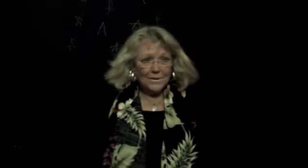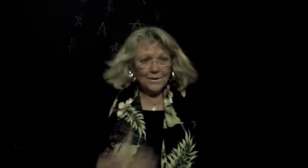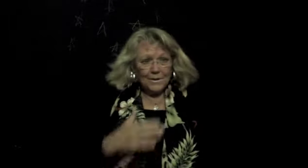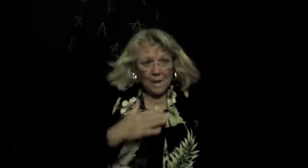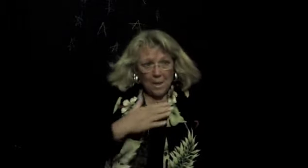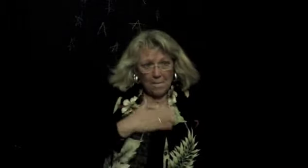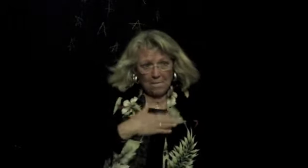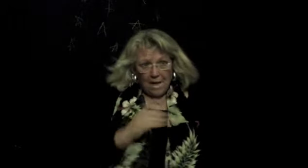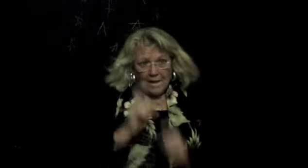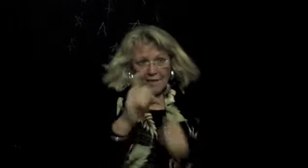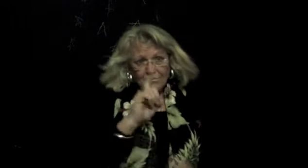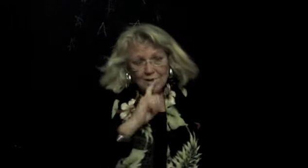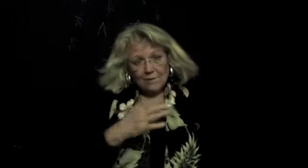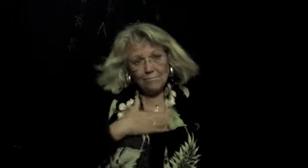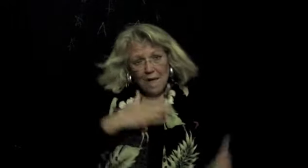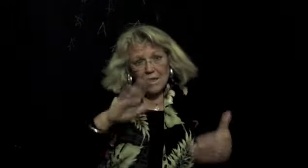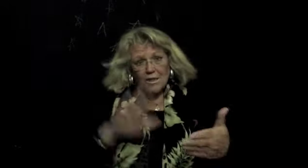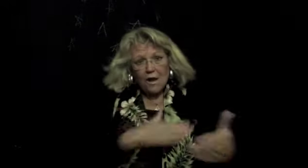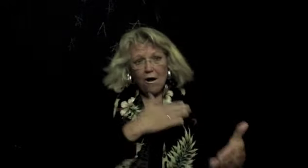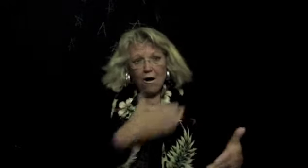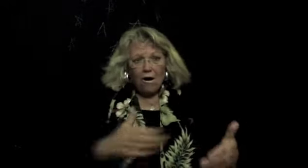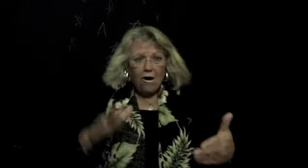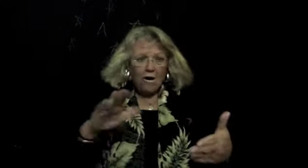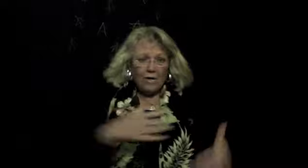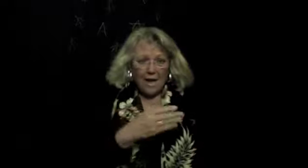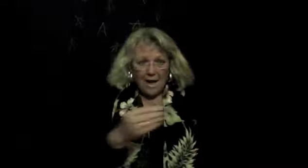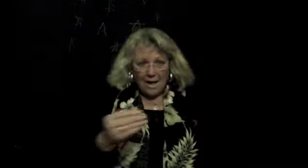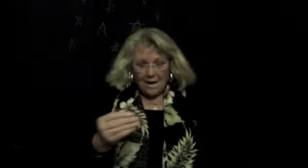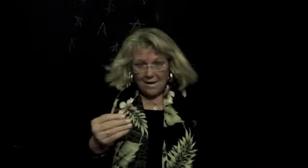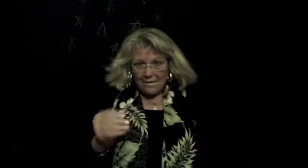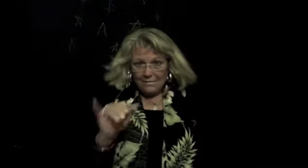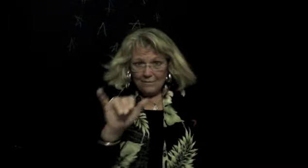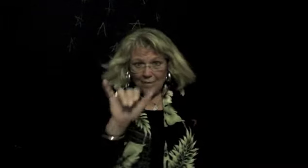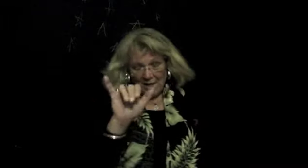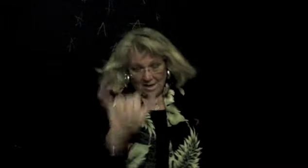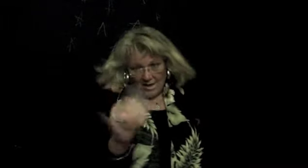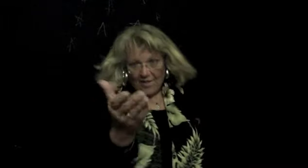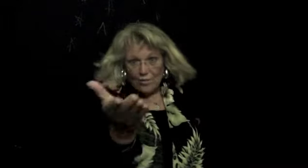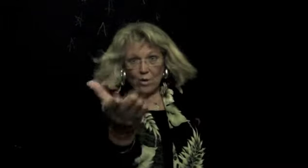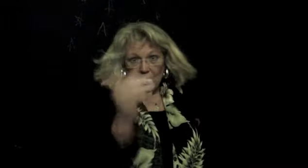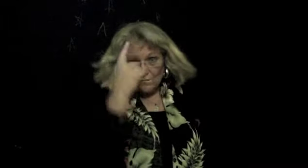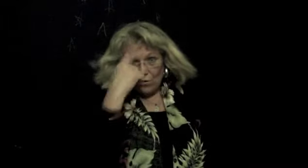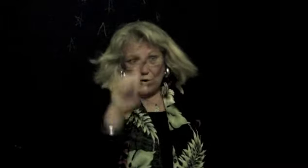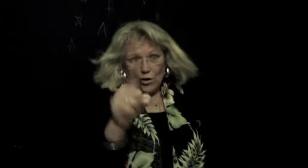My gift is my song and this one's for you